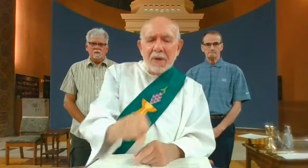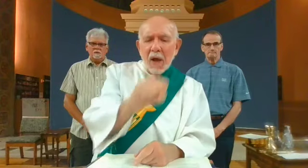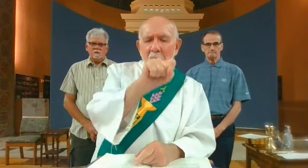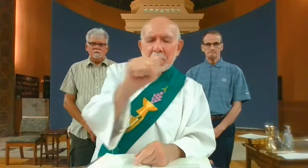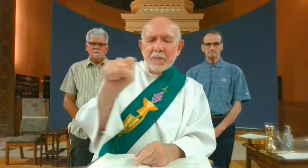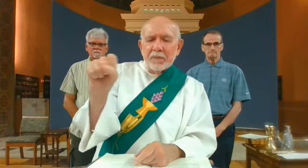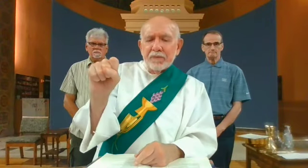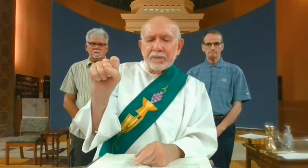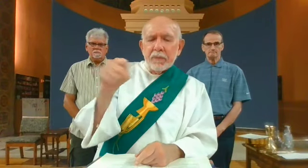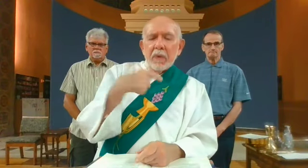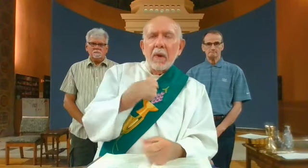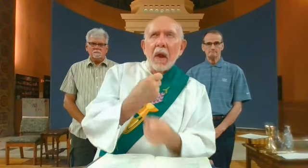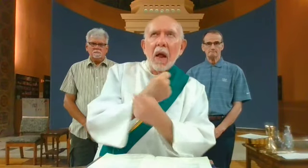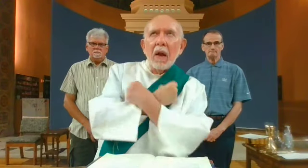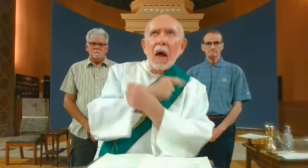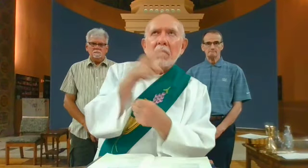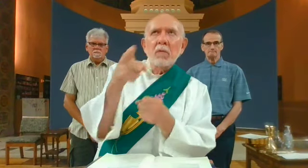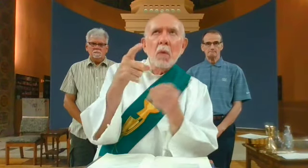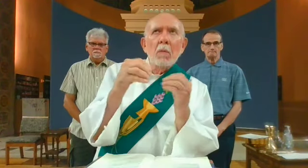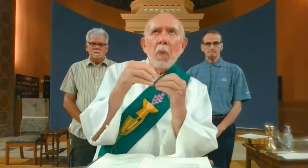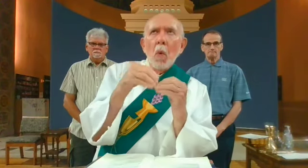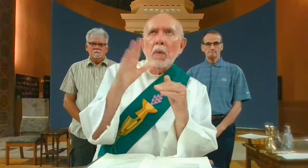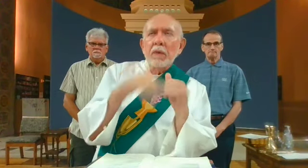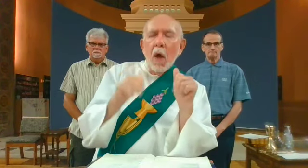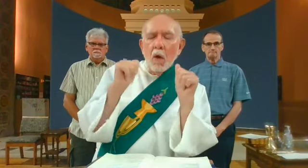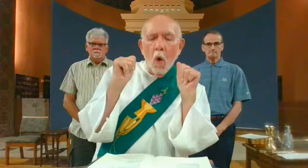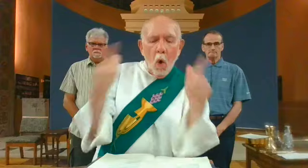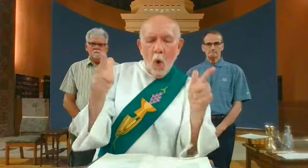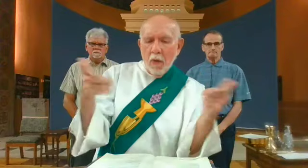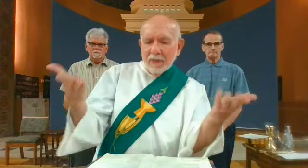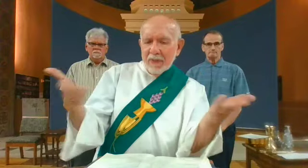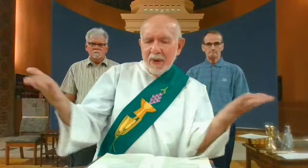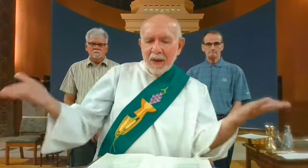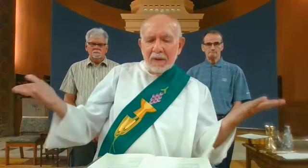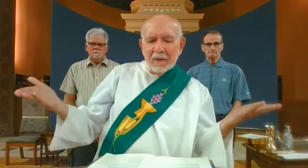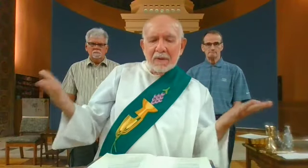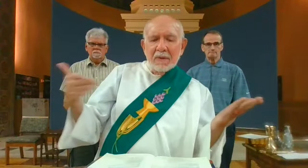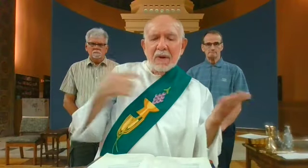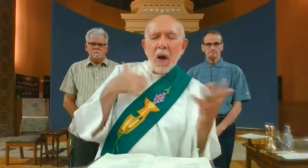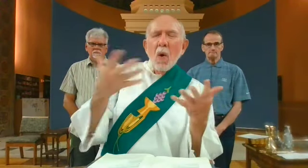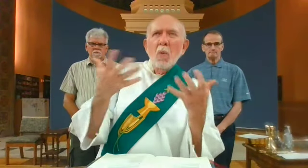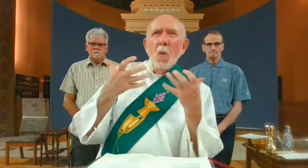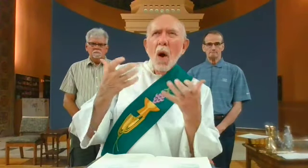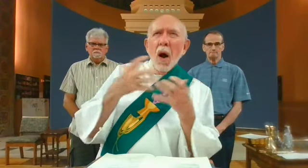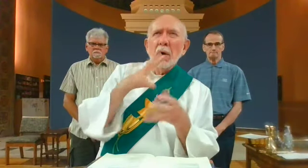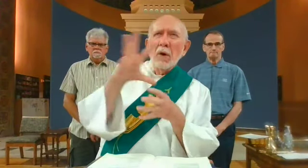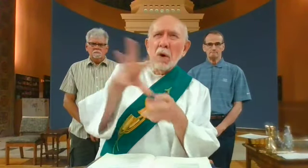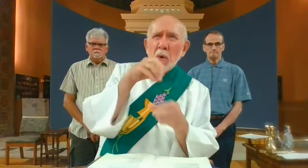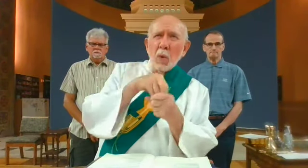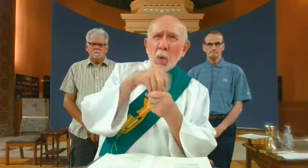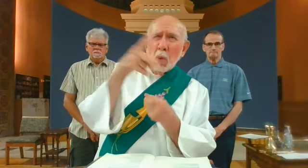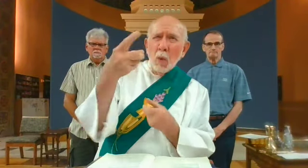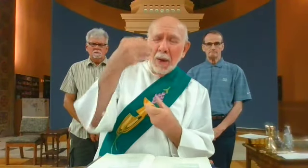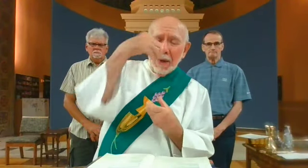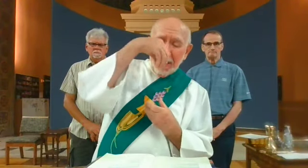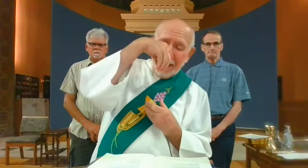sacrament. I love you above all things, and I desire to receive you into my soul.